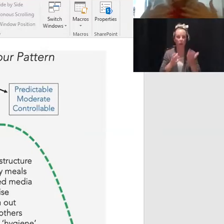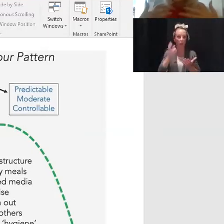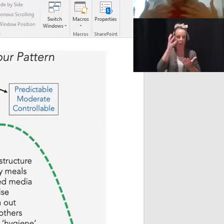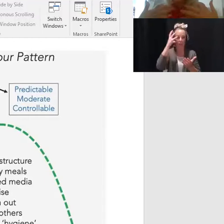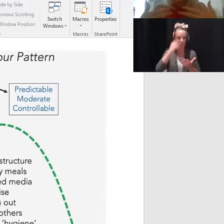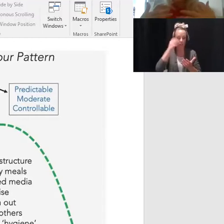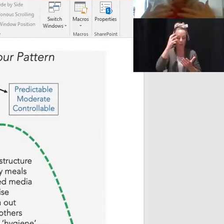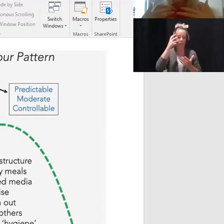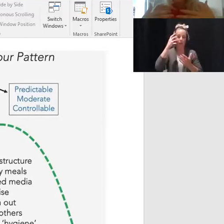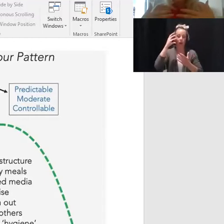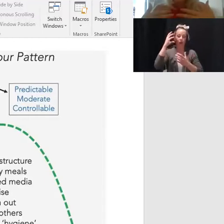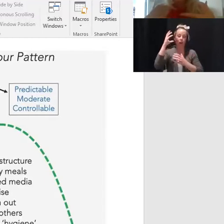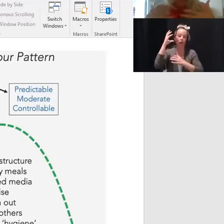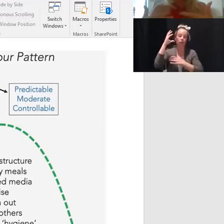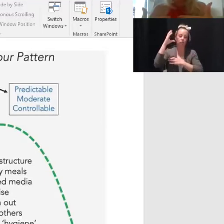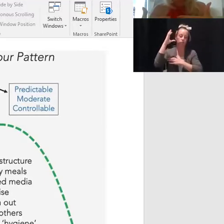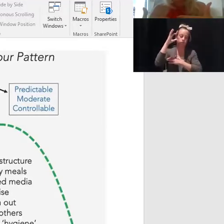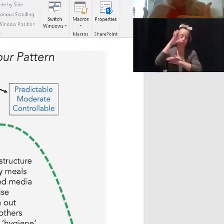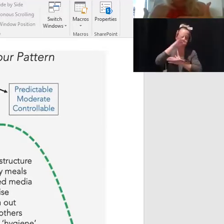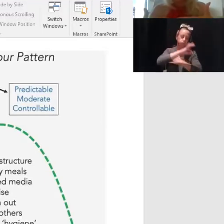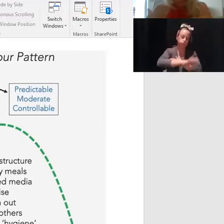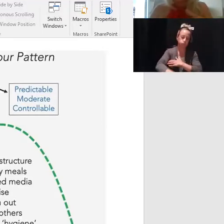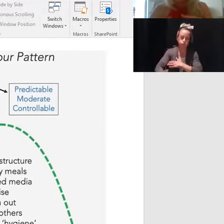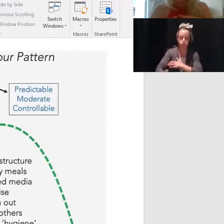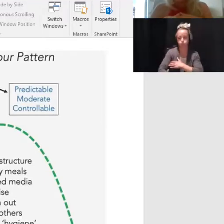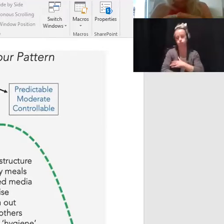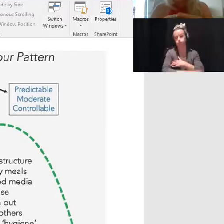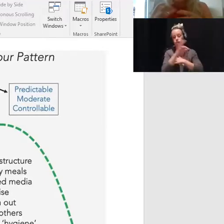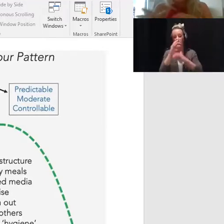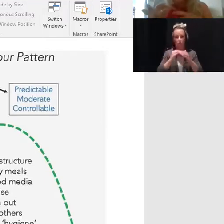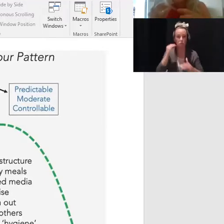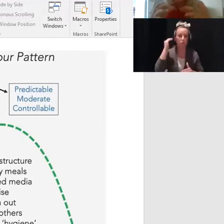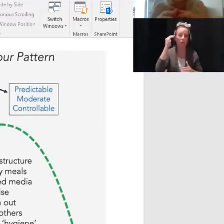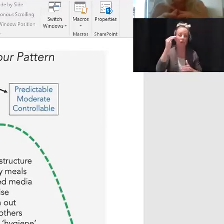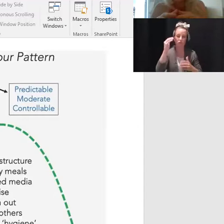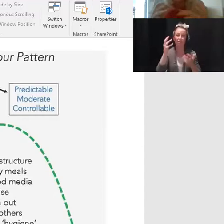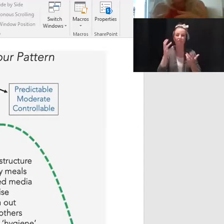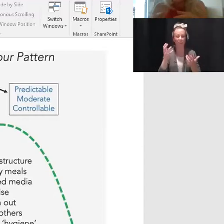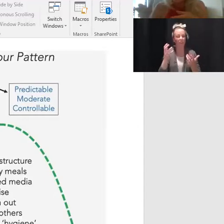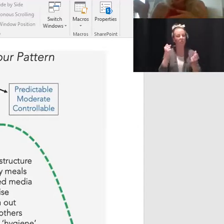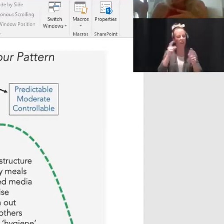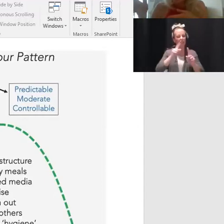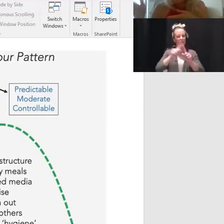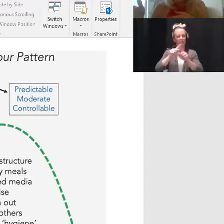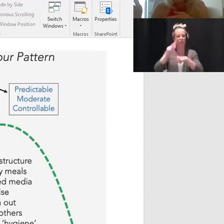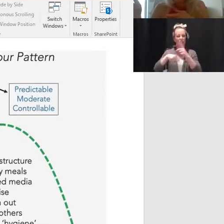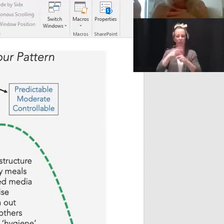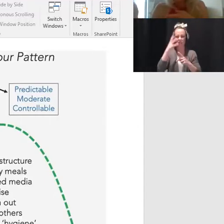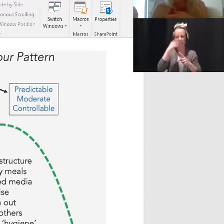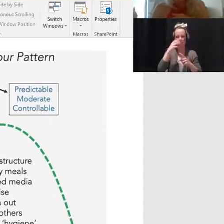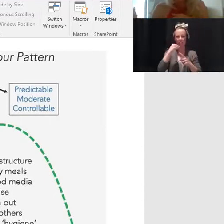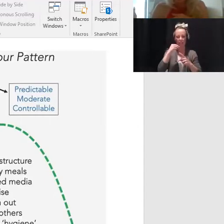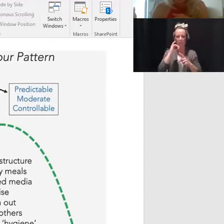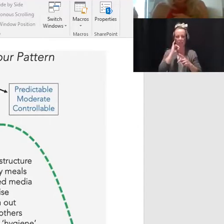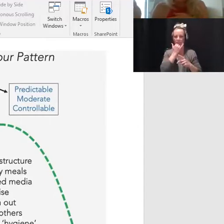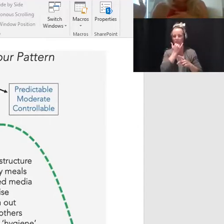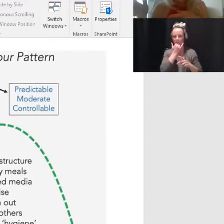heightened state of arousal that I talked about is creating that disruption. So really try to incorporate exercise into your day at